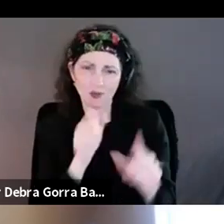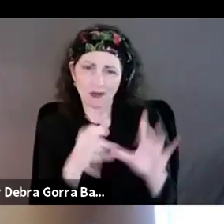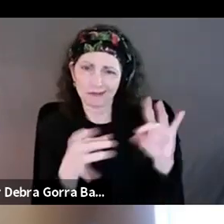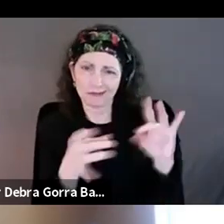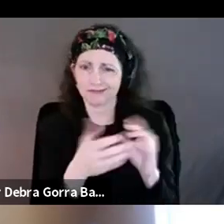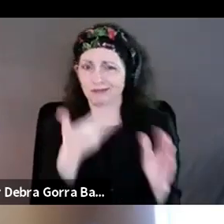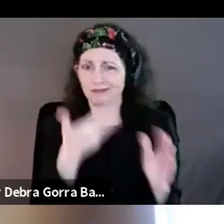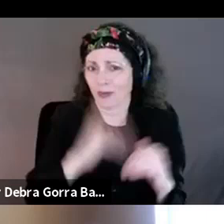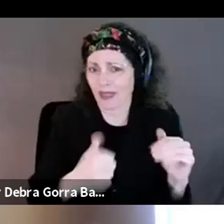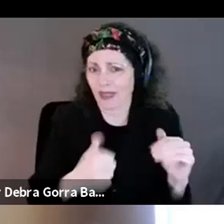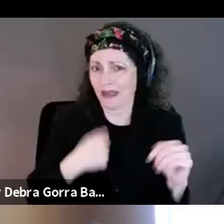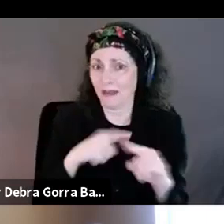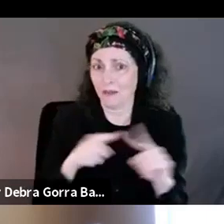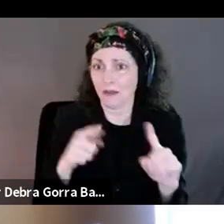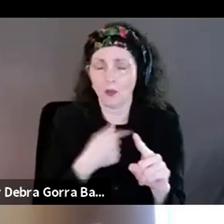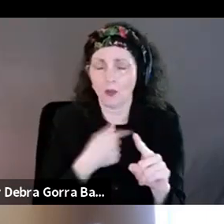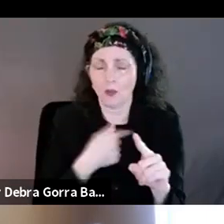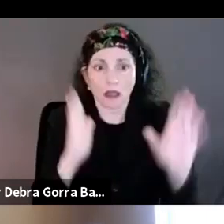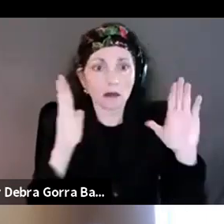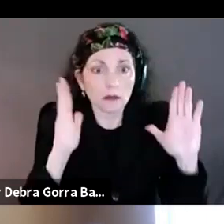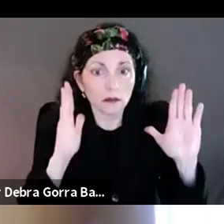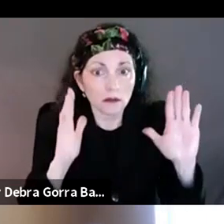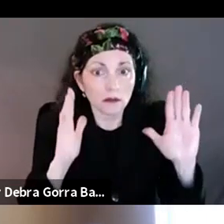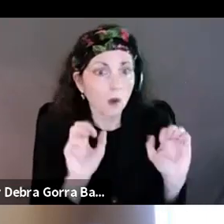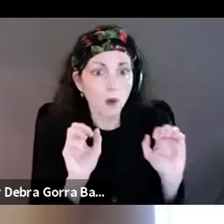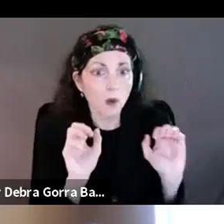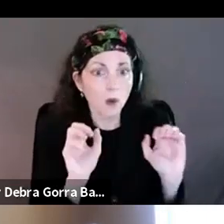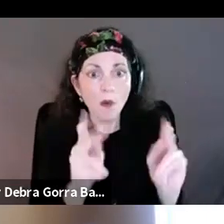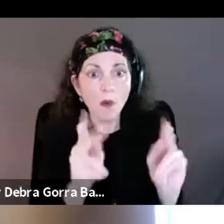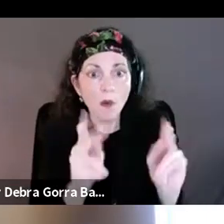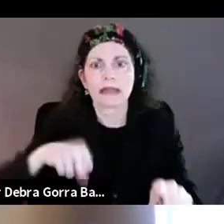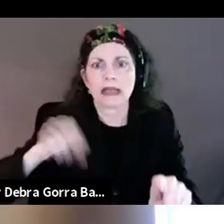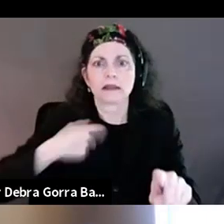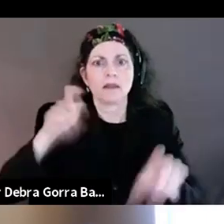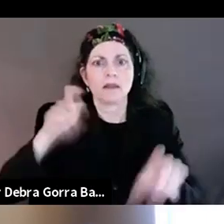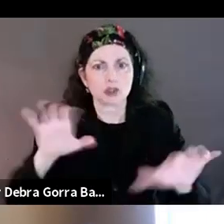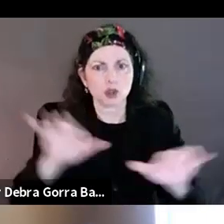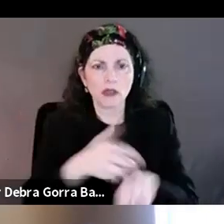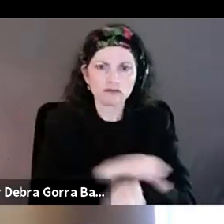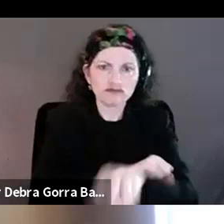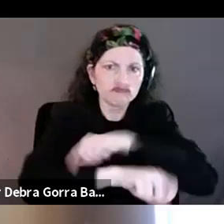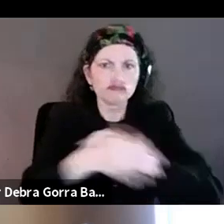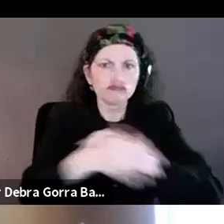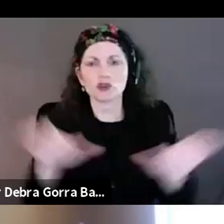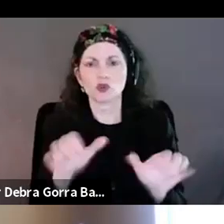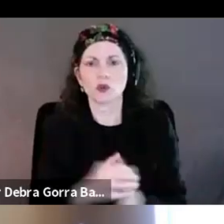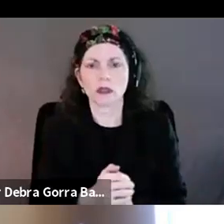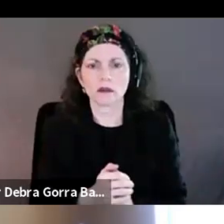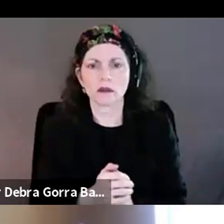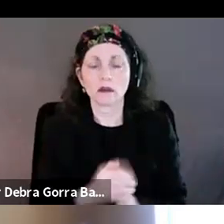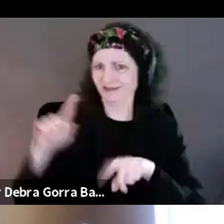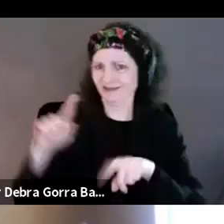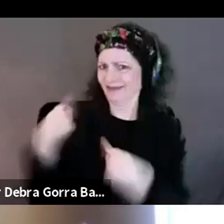and, and engaged. And, and, so I think that I'm, I've always seen an impact campaigns that there,